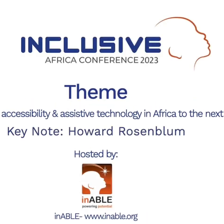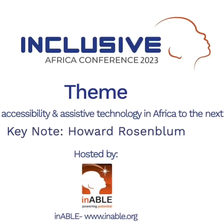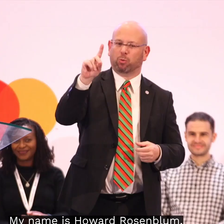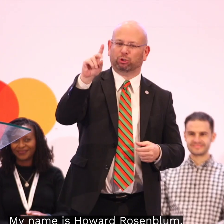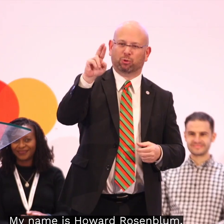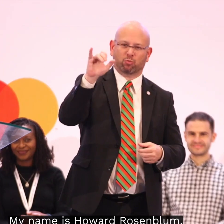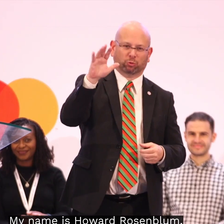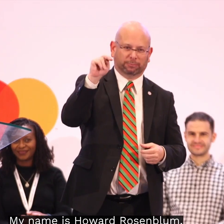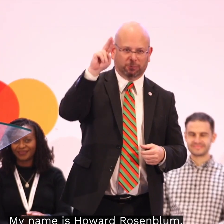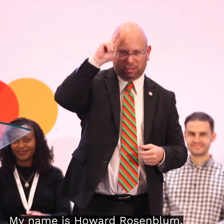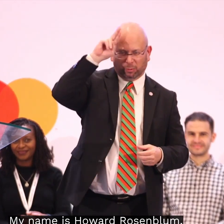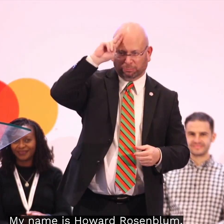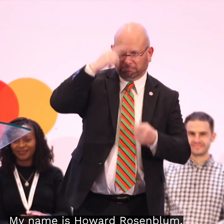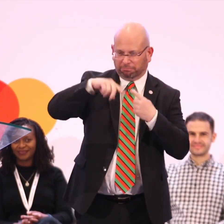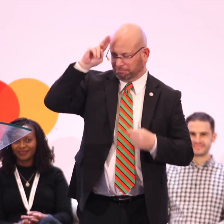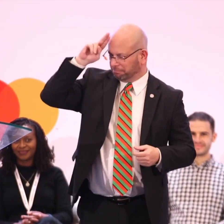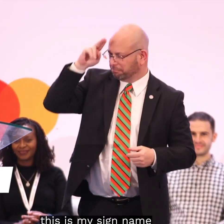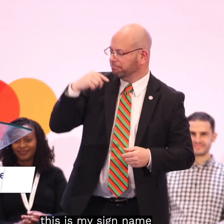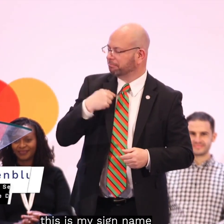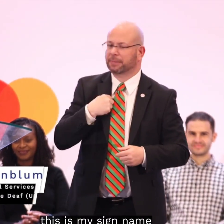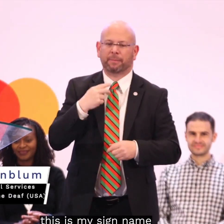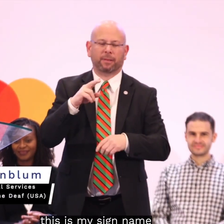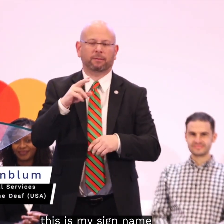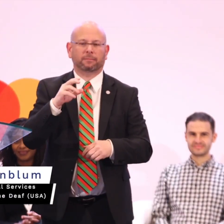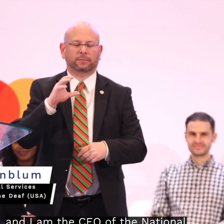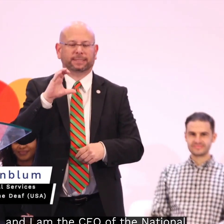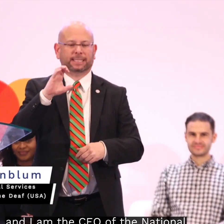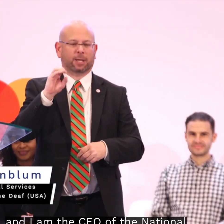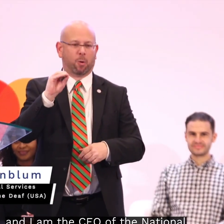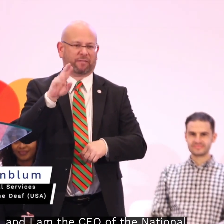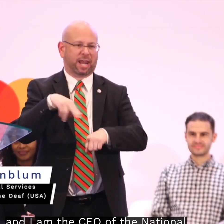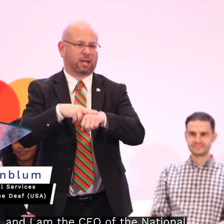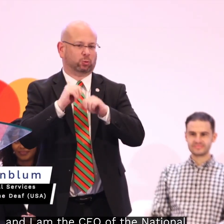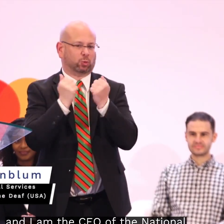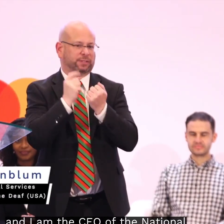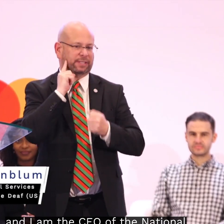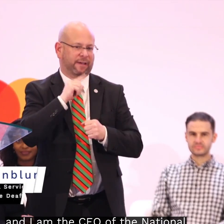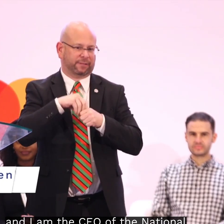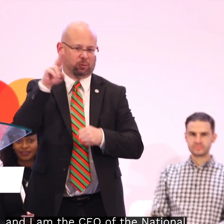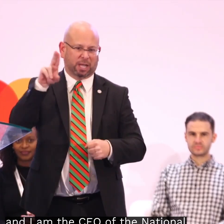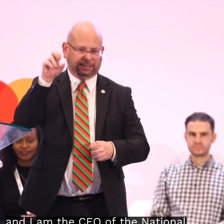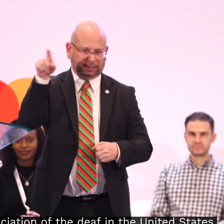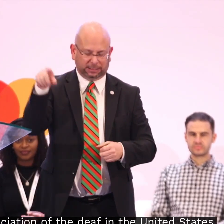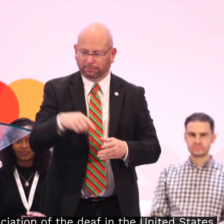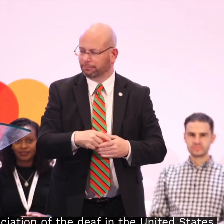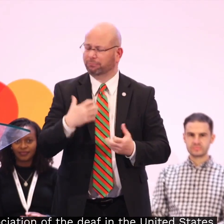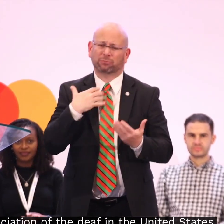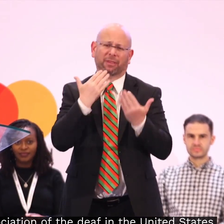My name is Howard Rosenblum, this is my sign name, and I'm the CEO of the National Association of the Deaf